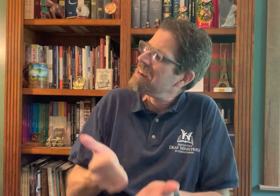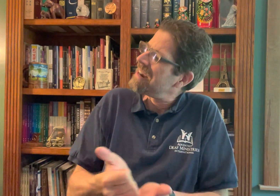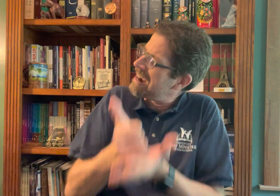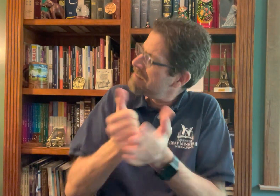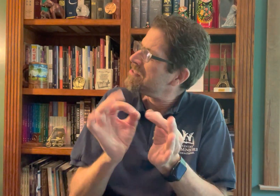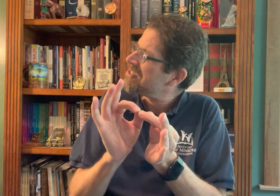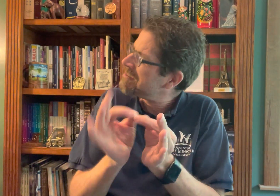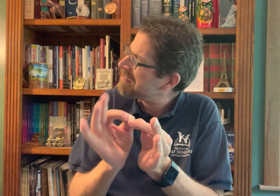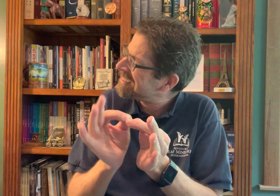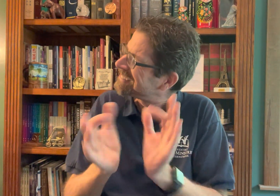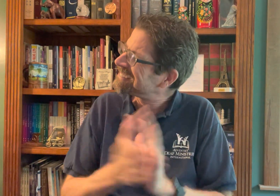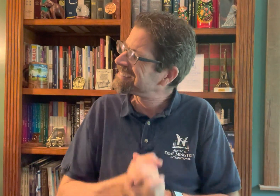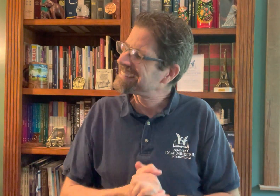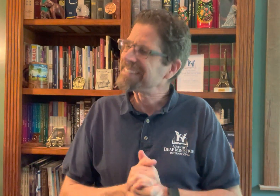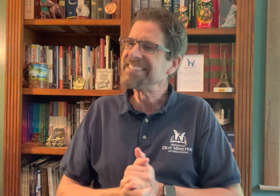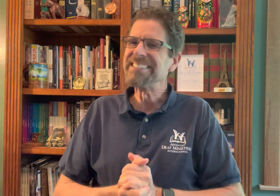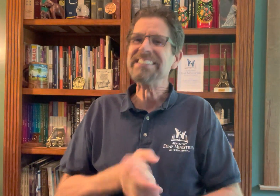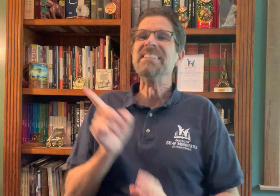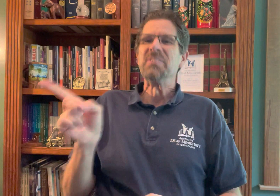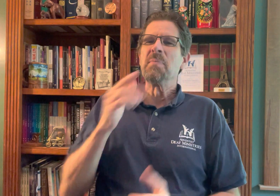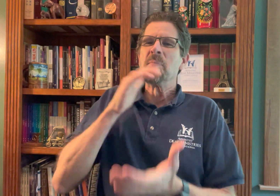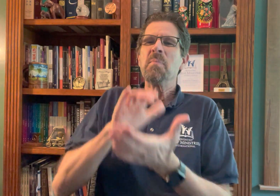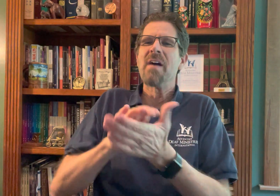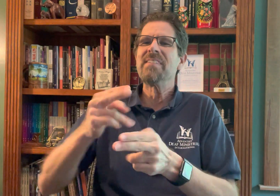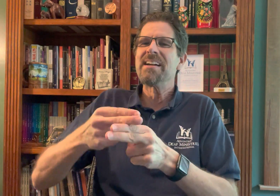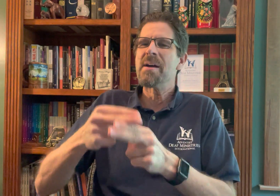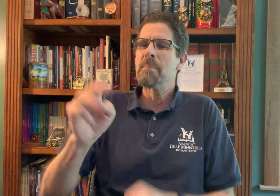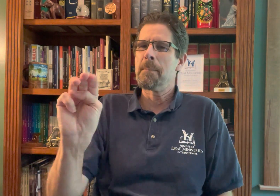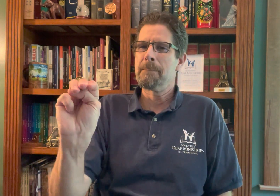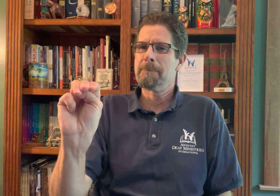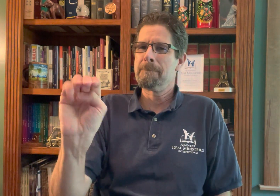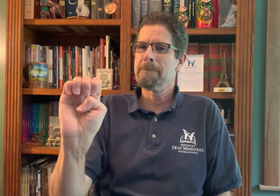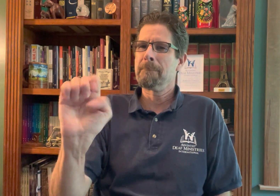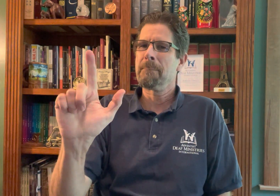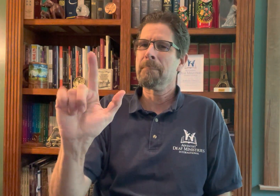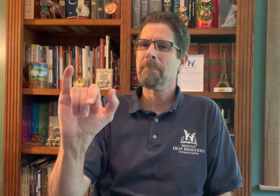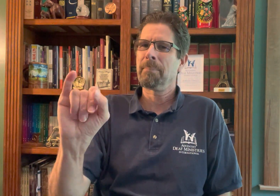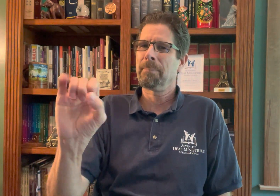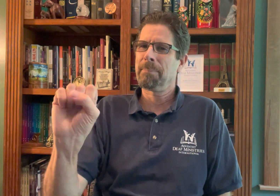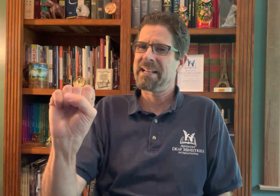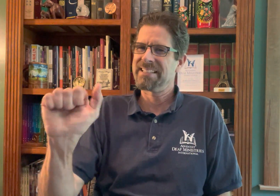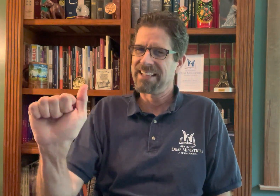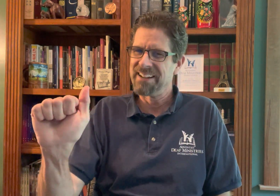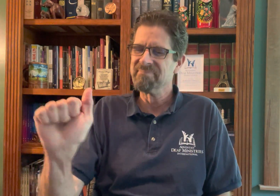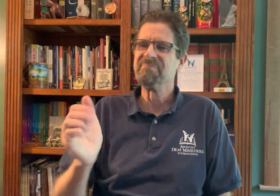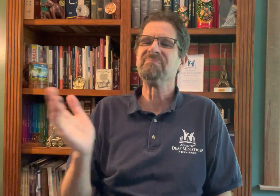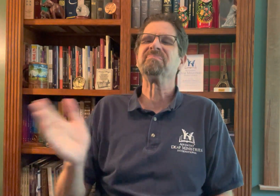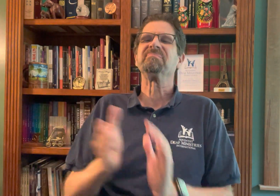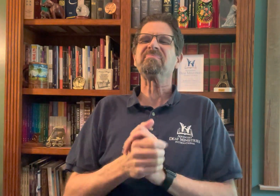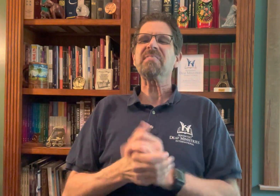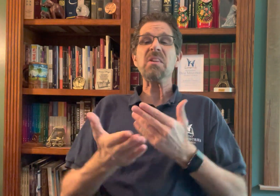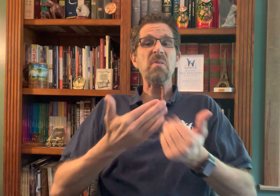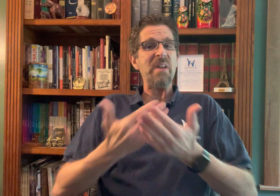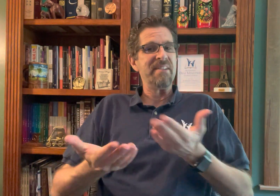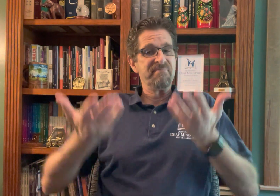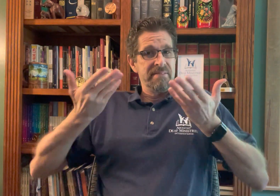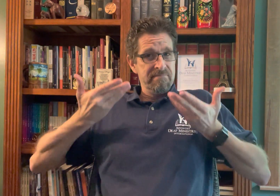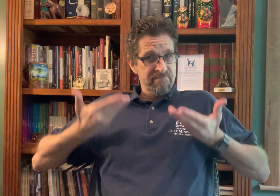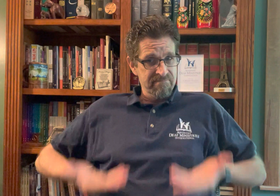my wife who's helping to interpret and communicate. My wife's name is Melissa.